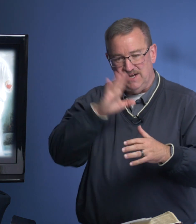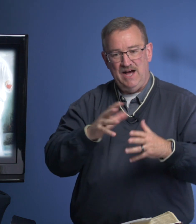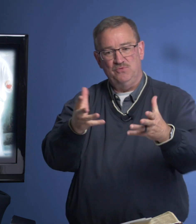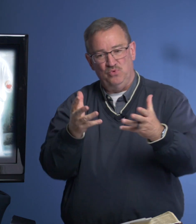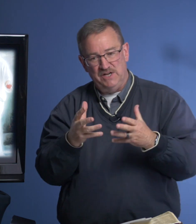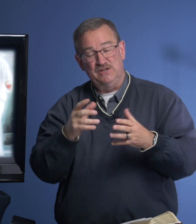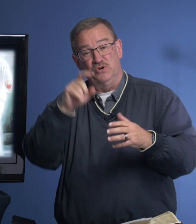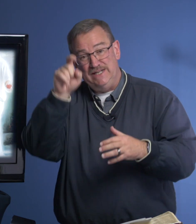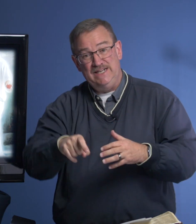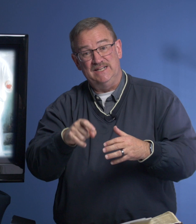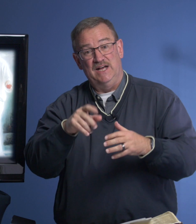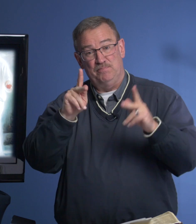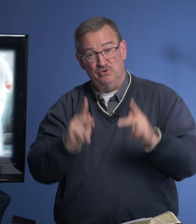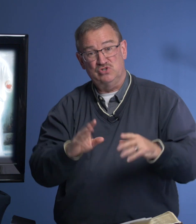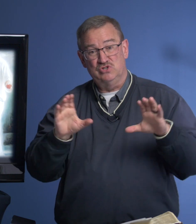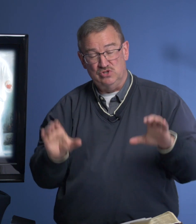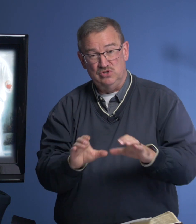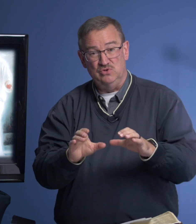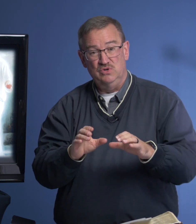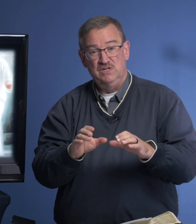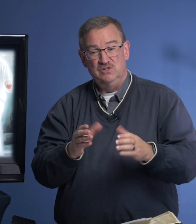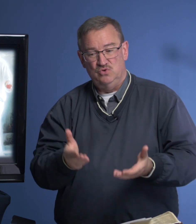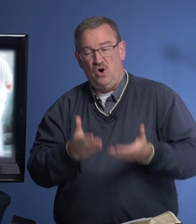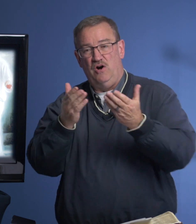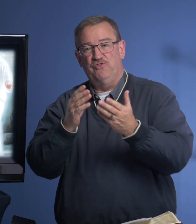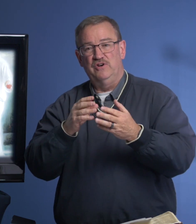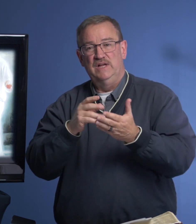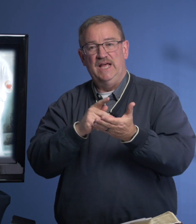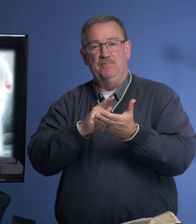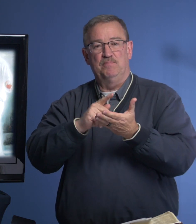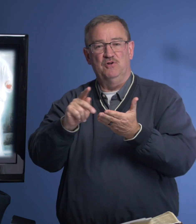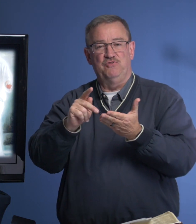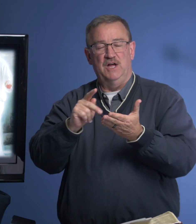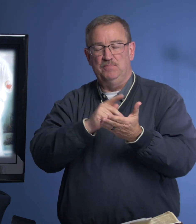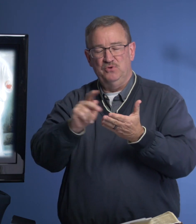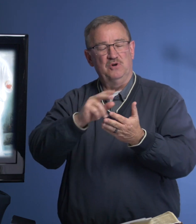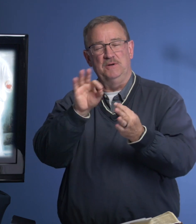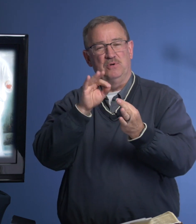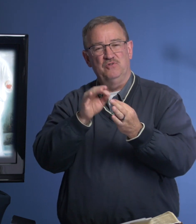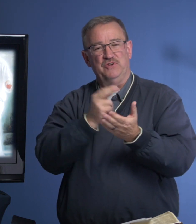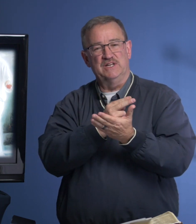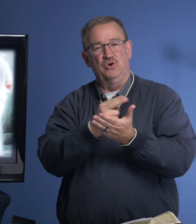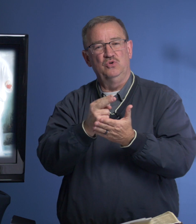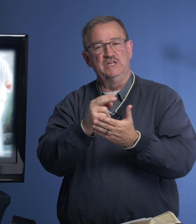God wanted or needed a person to do to offer a pure and perfect and holy